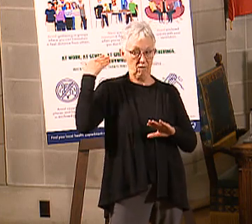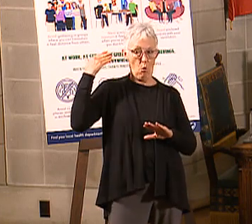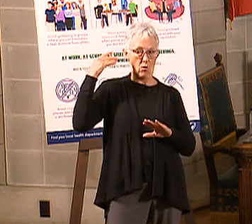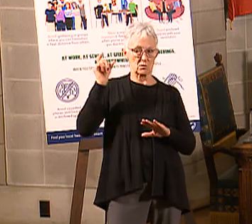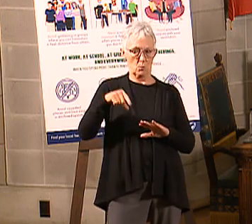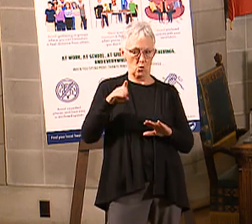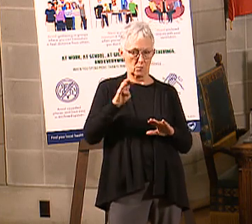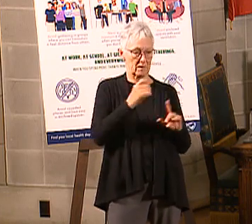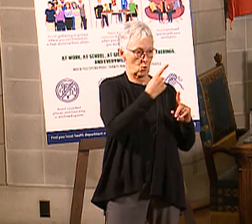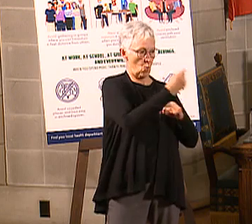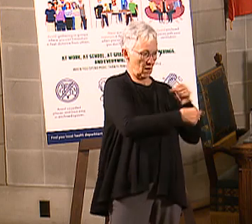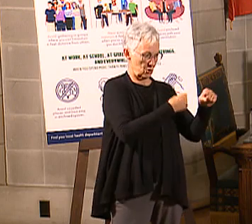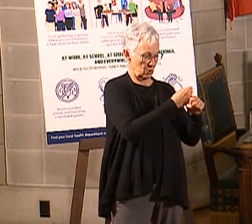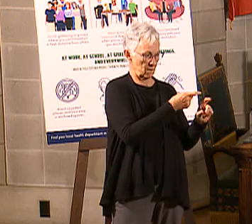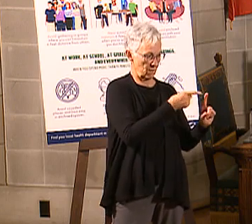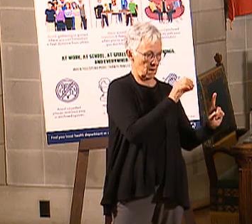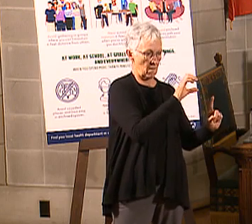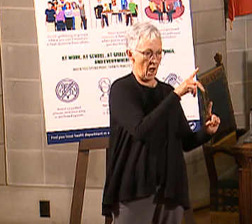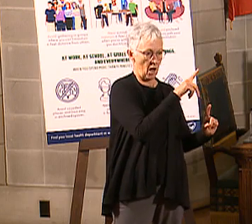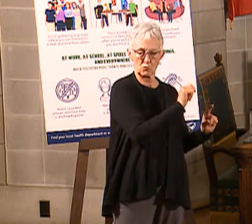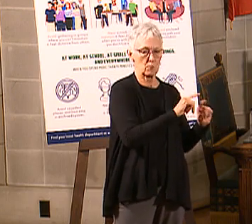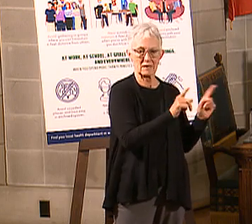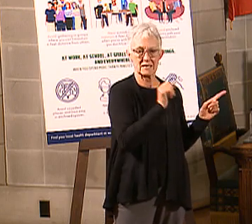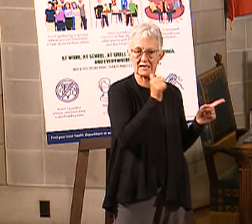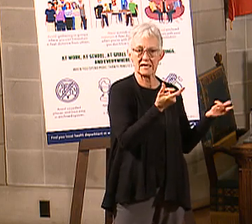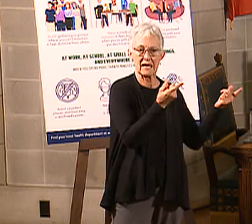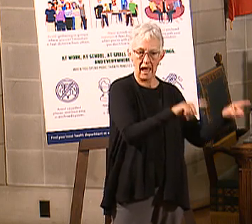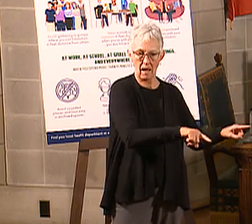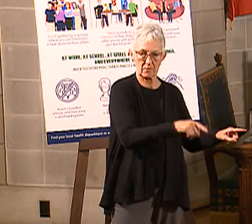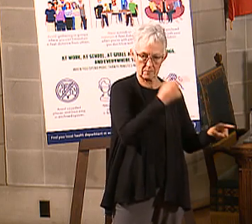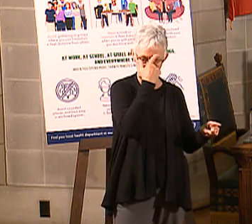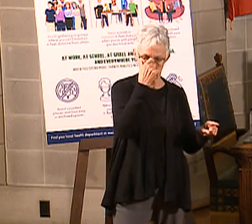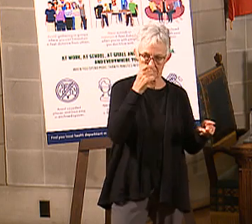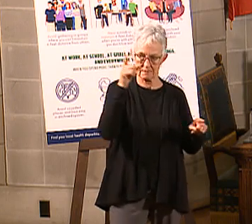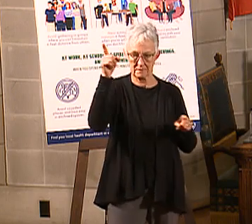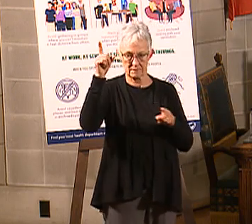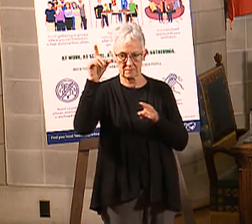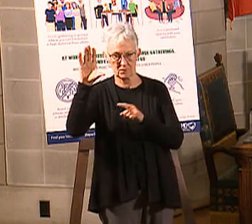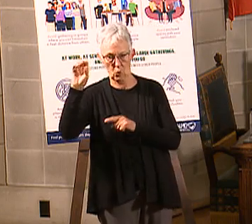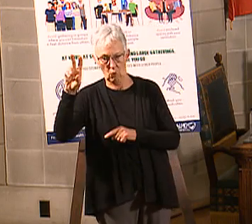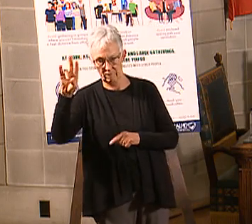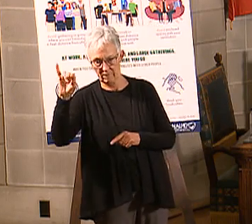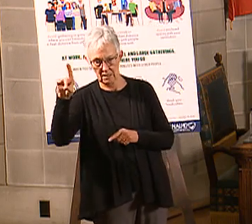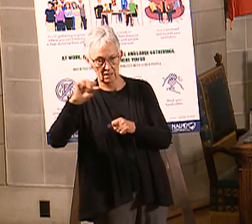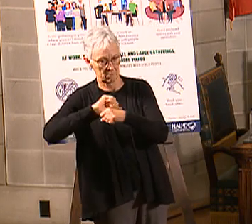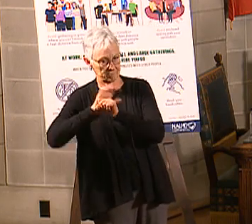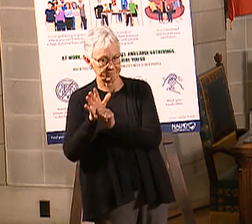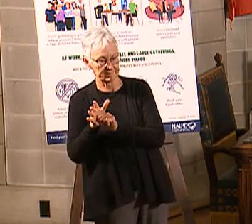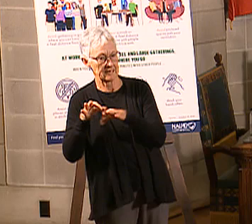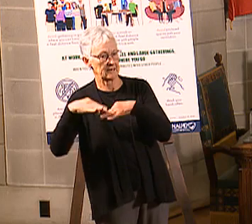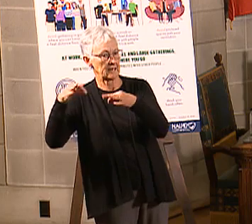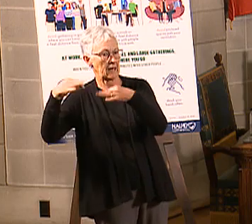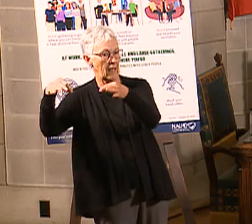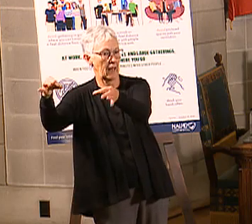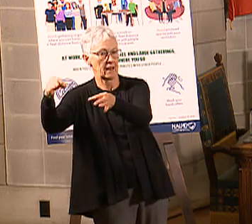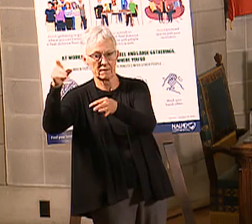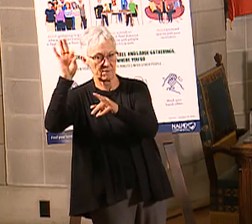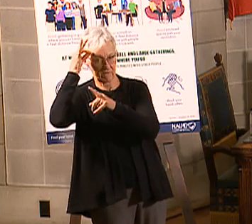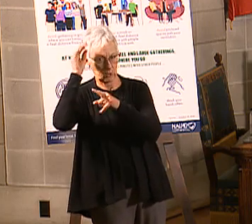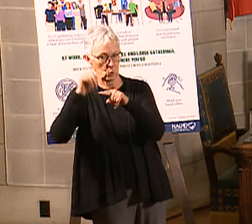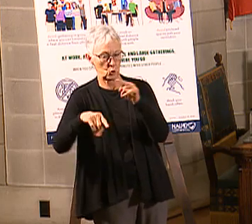demonstration at the same time as expansion. And of course, we weren't able to do that due to COVID, delaying federal approval.